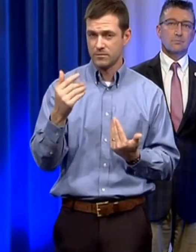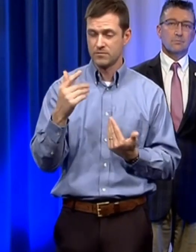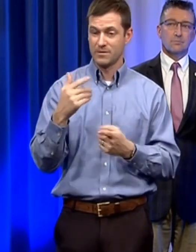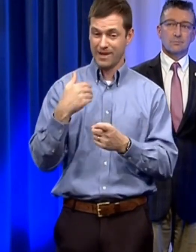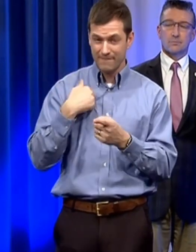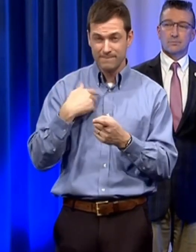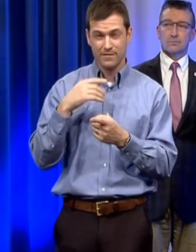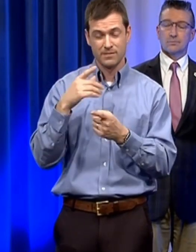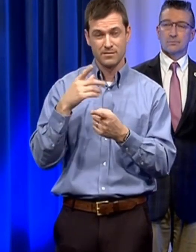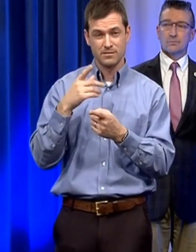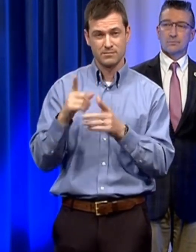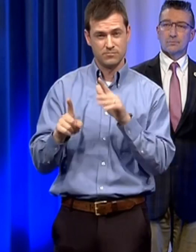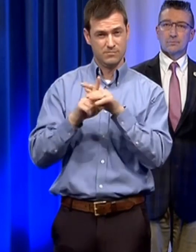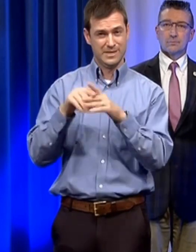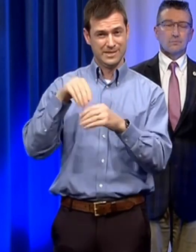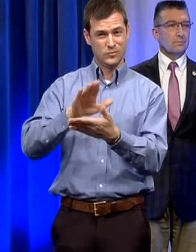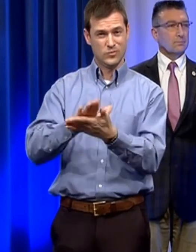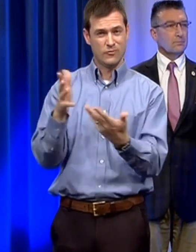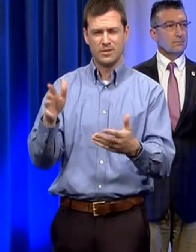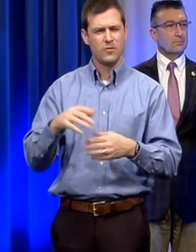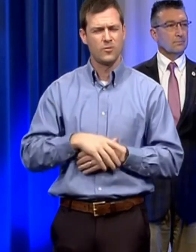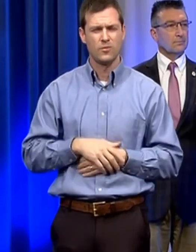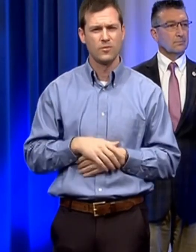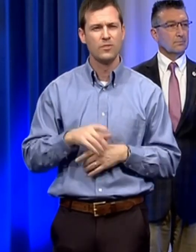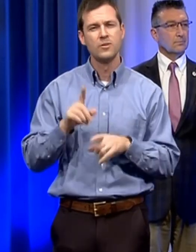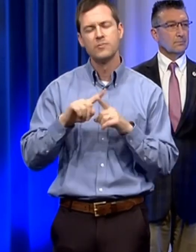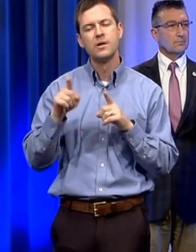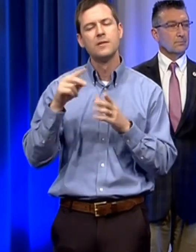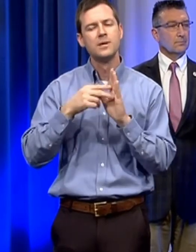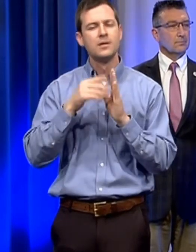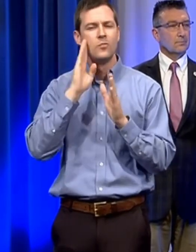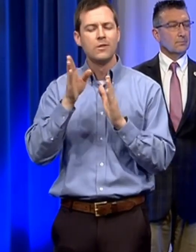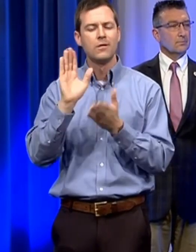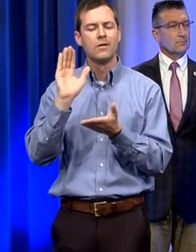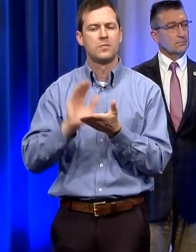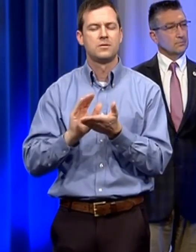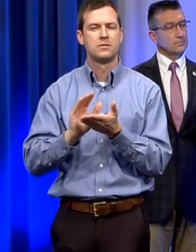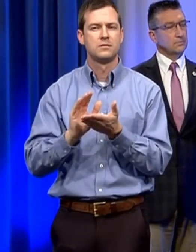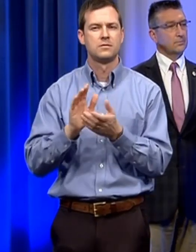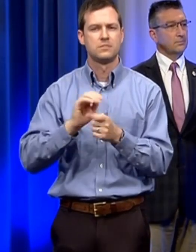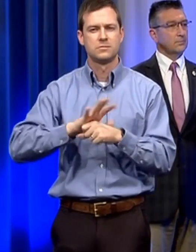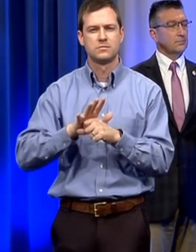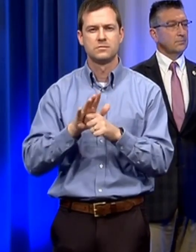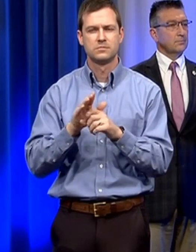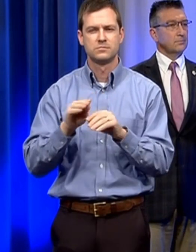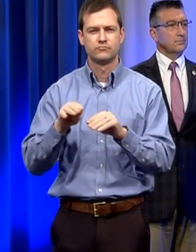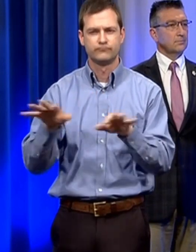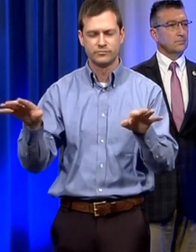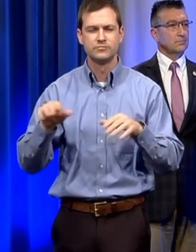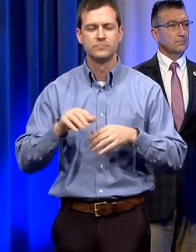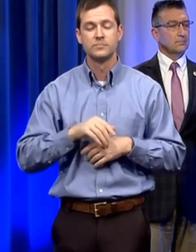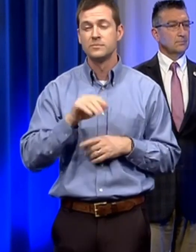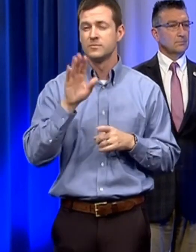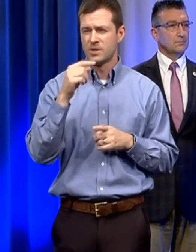great proactive step to to slow the the speed of transmission in the community what i would tell people is similar to what we talked about